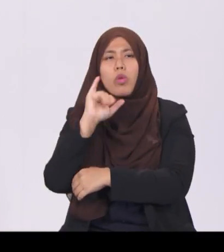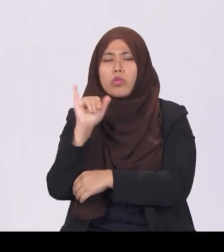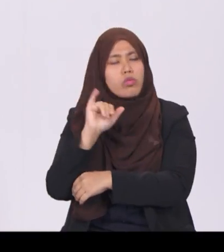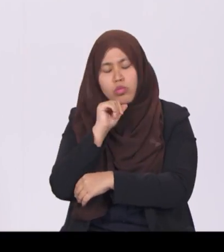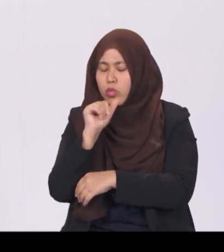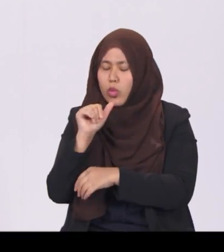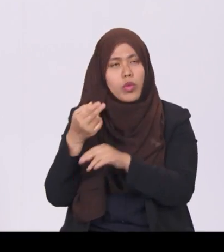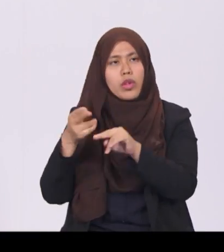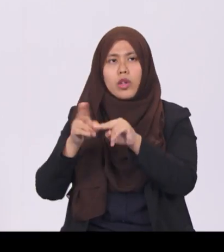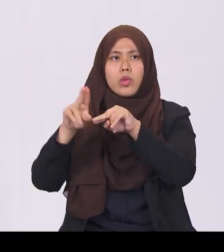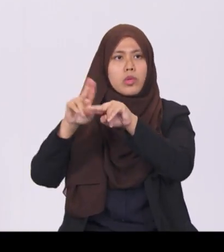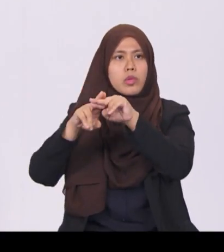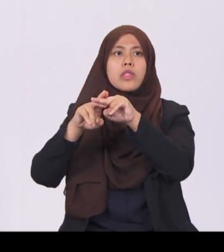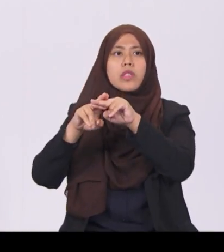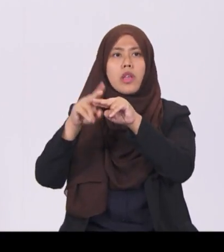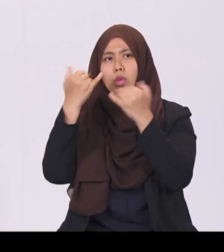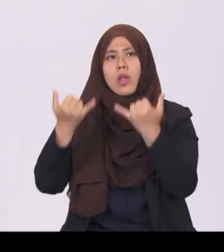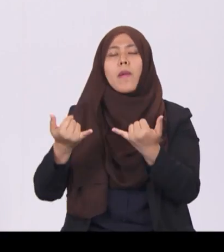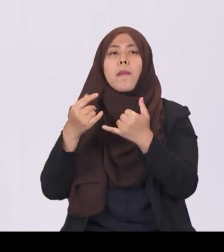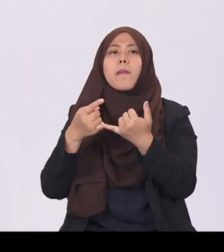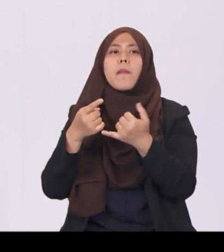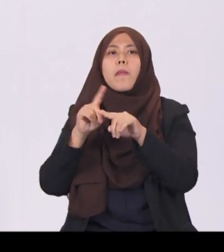but will continue to review and adjust them periodically.